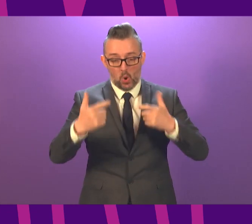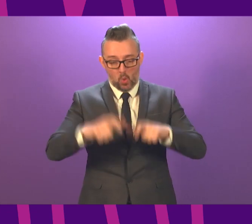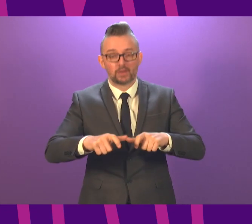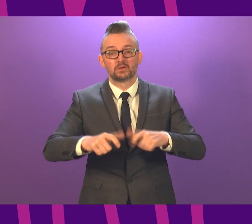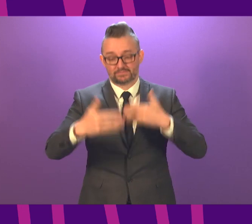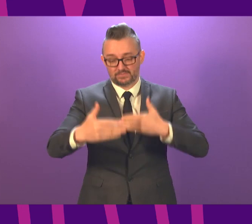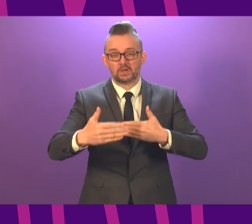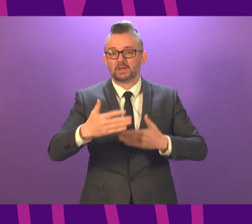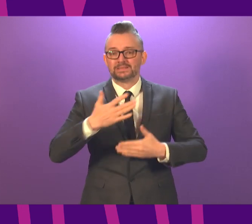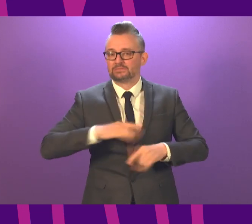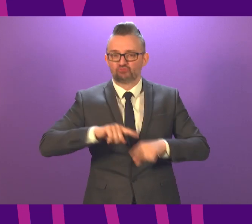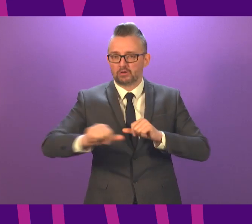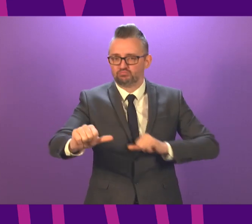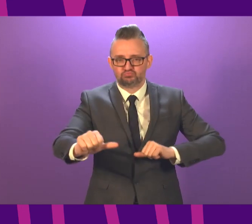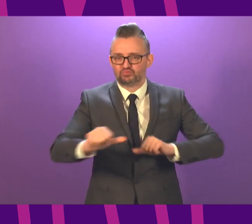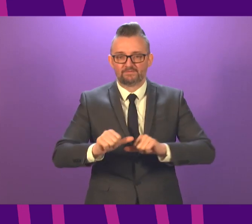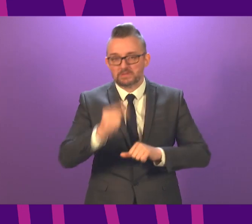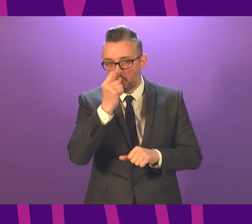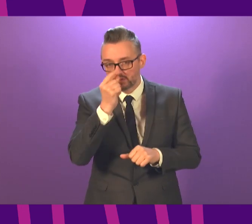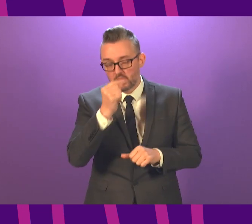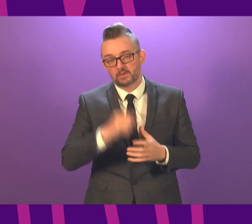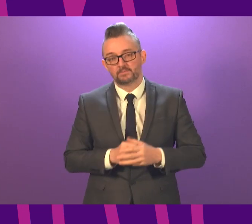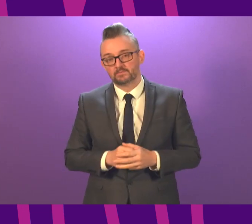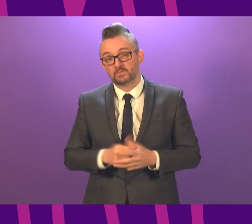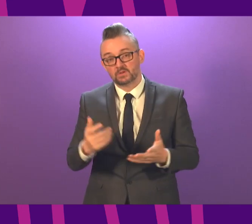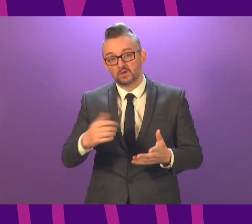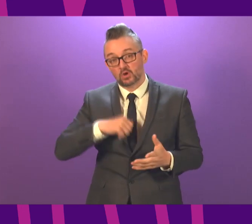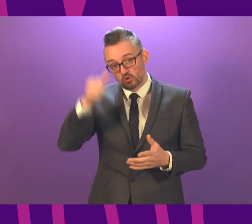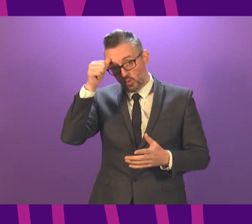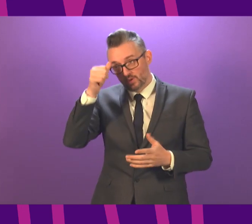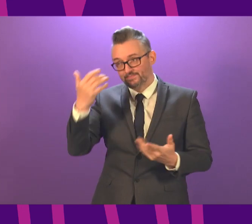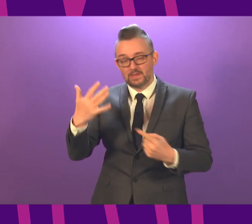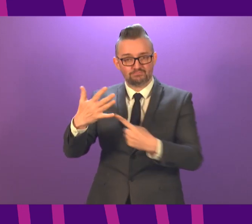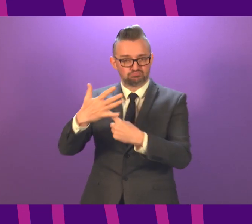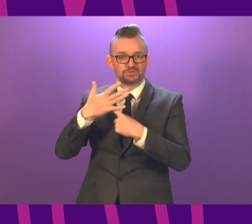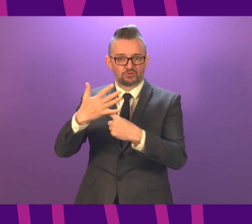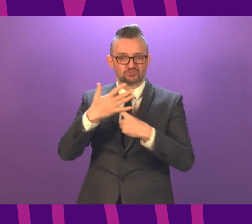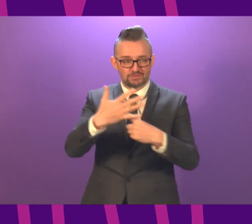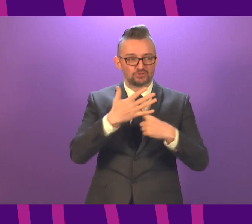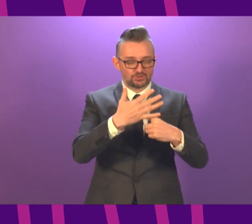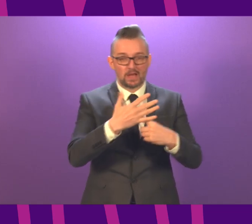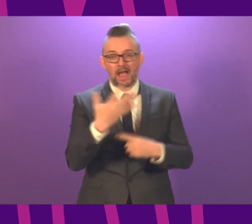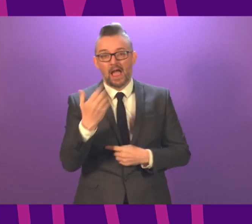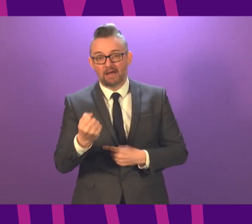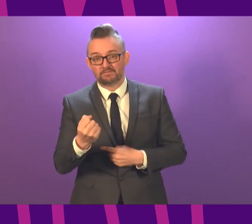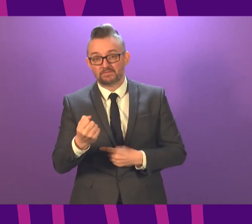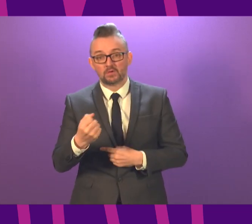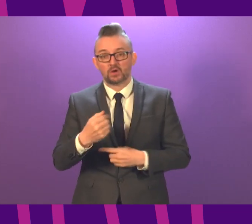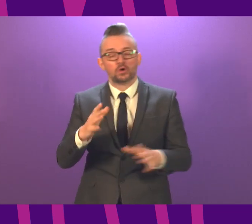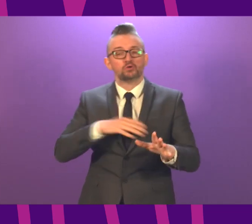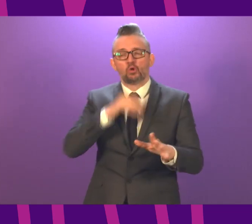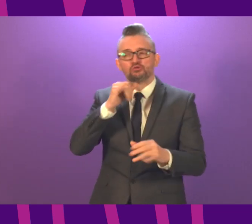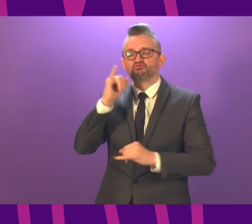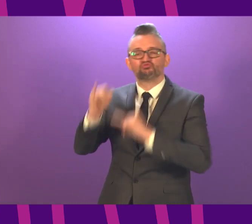But I would hope, and given, sometimes in the face of pressure to the contrary, for understandable legitimate reasons, I am not criticising it,